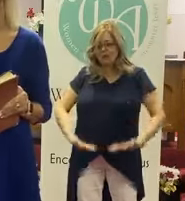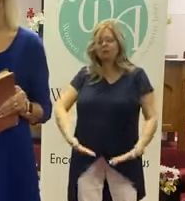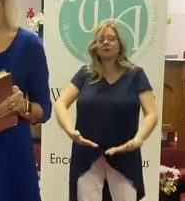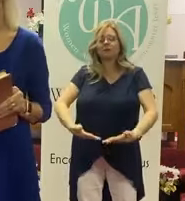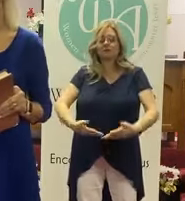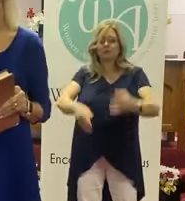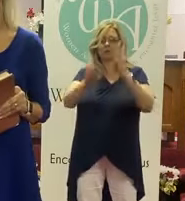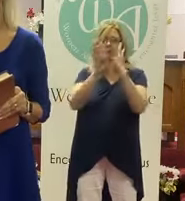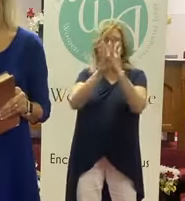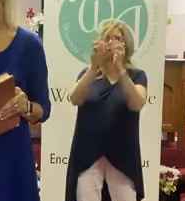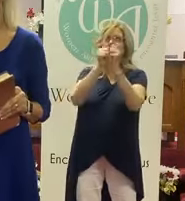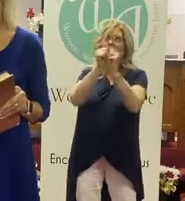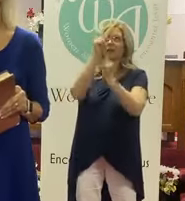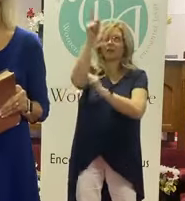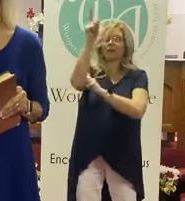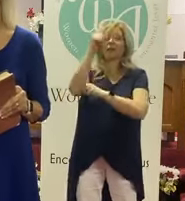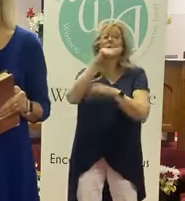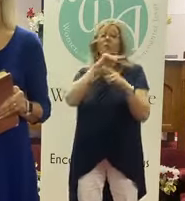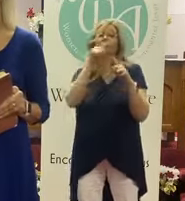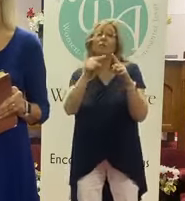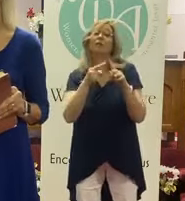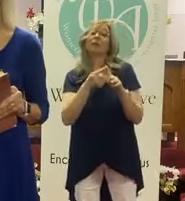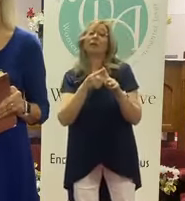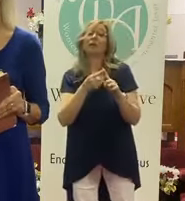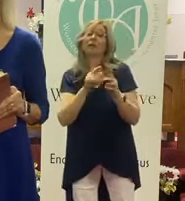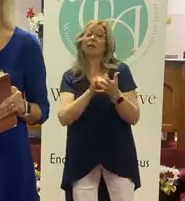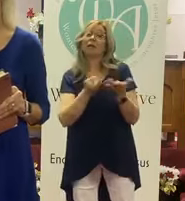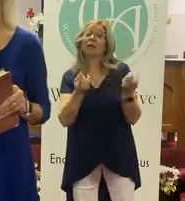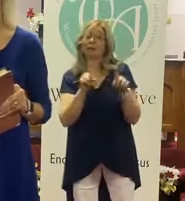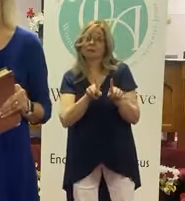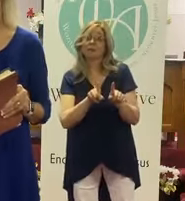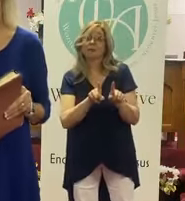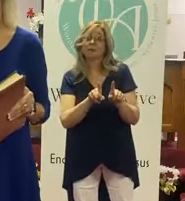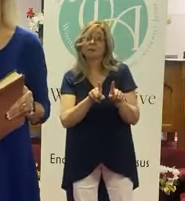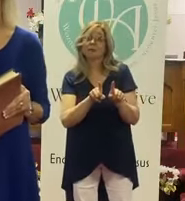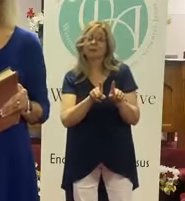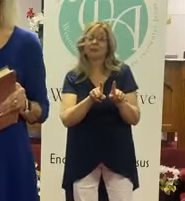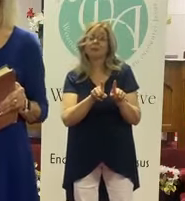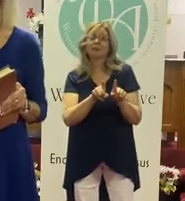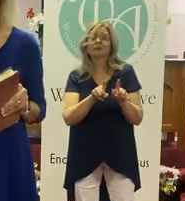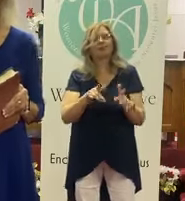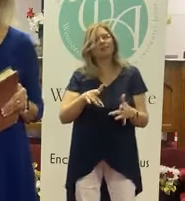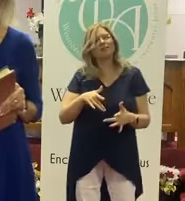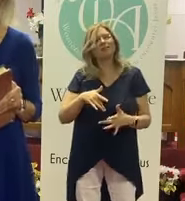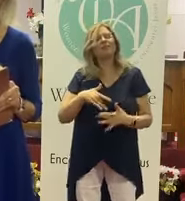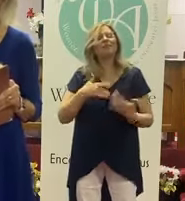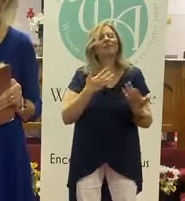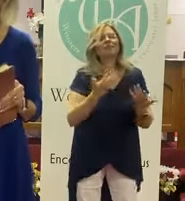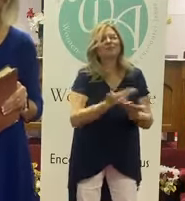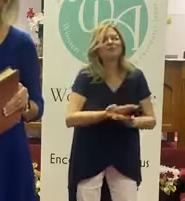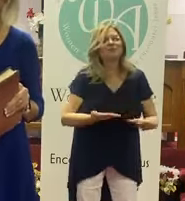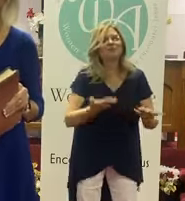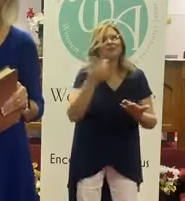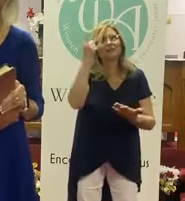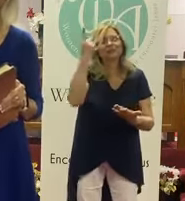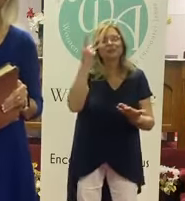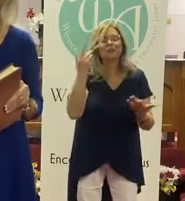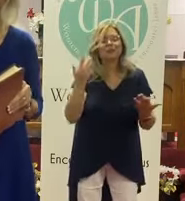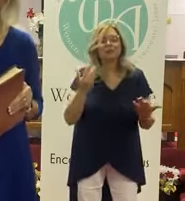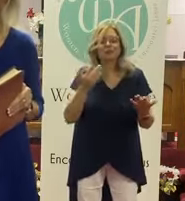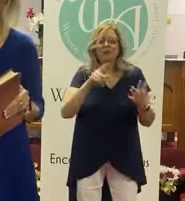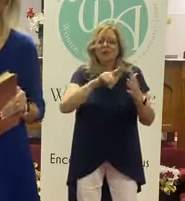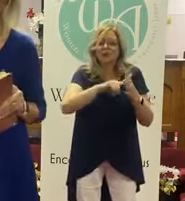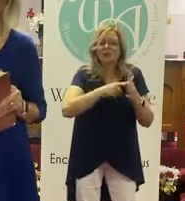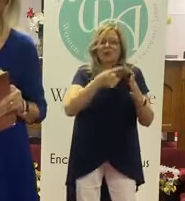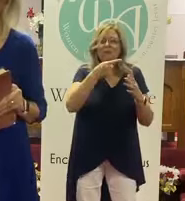in alignment. And when you start that, you'll start to feel His presence again. You'll get back